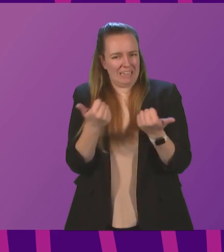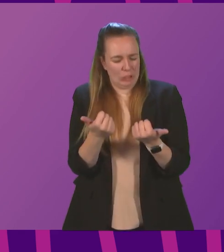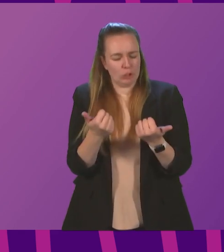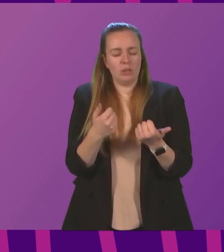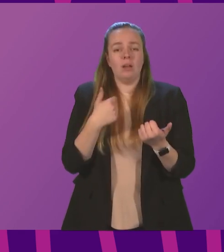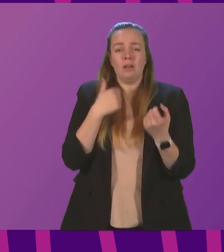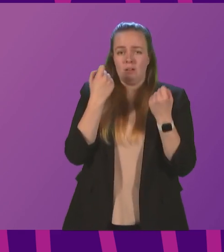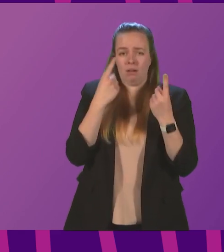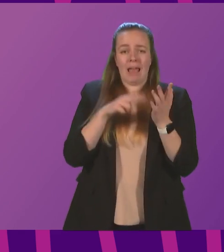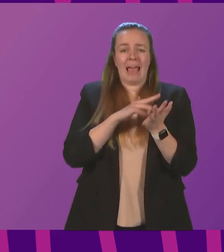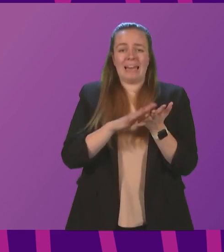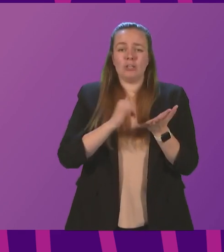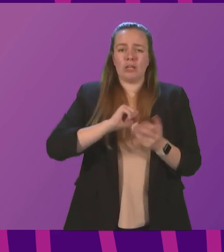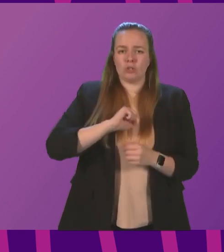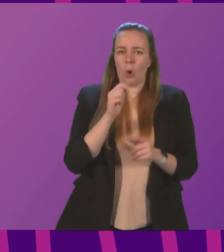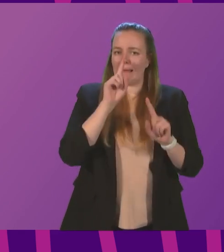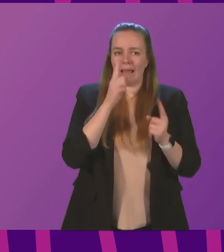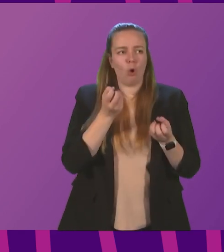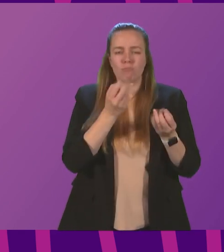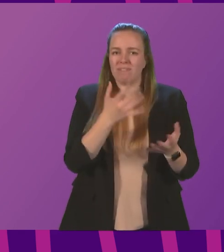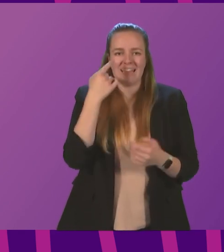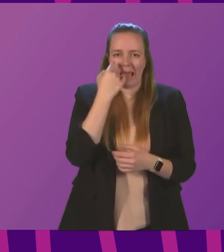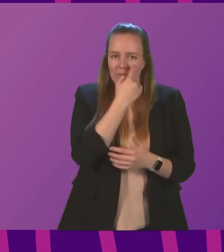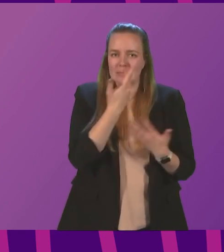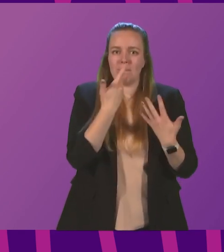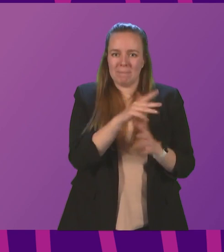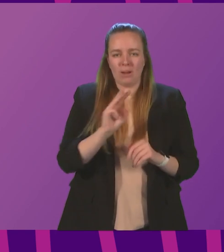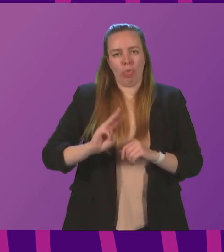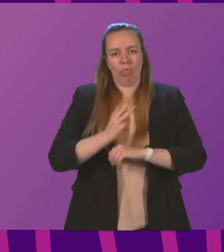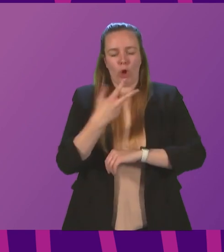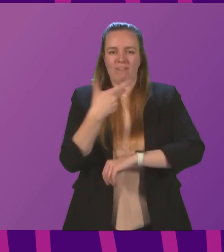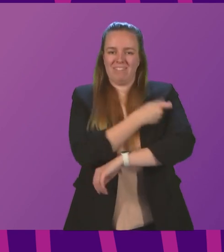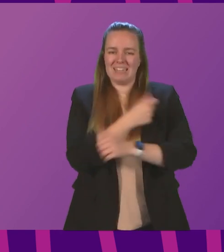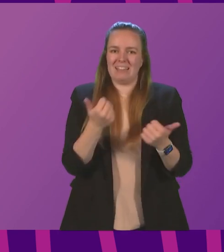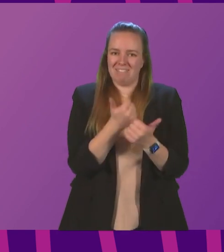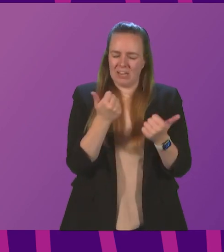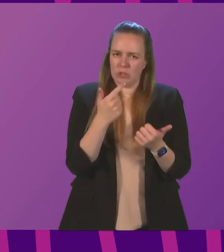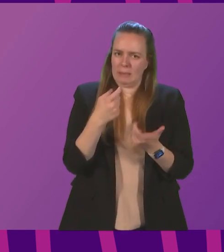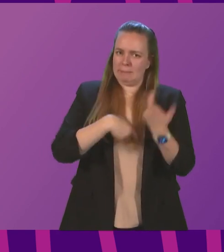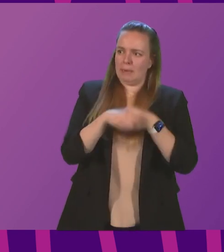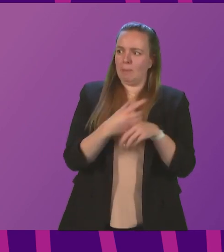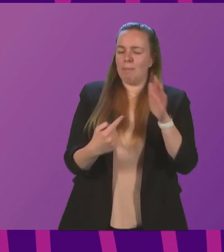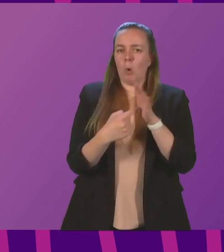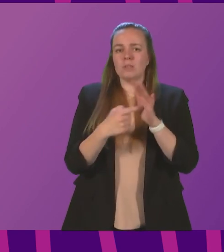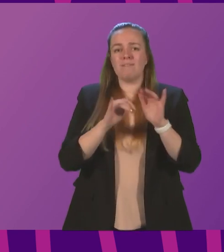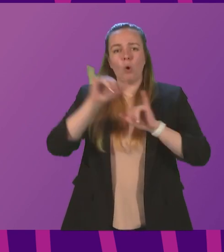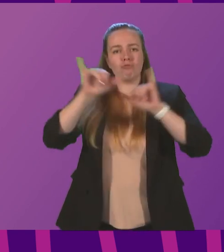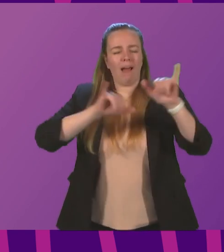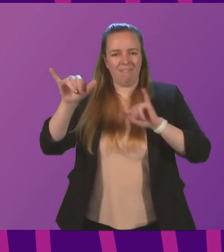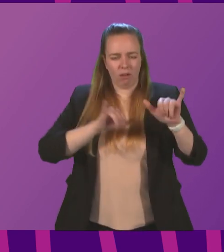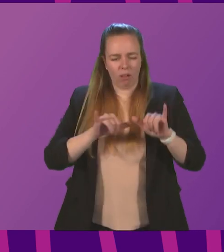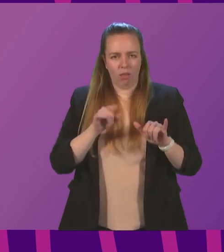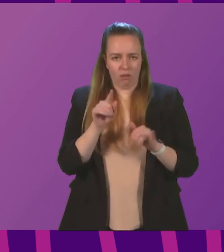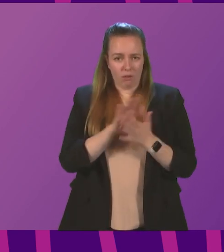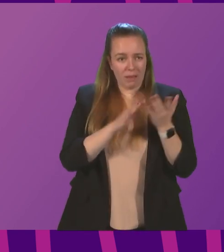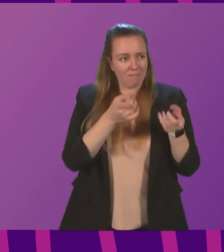NHS Scotland cannot provide evidence of a third vaccination, and this is becoming increasingly important for international travel. If this is the case, will the First